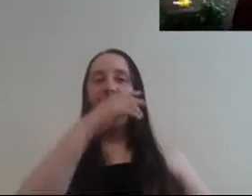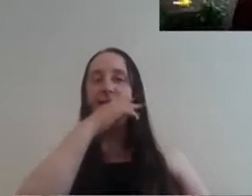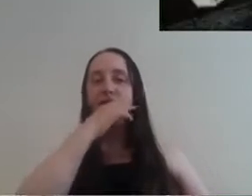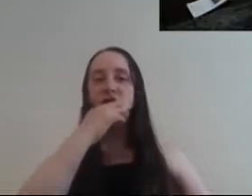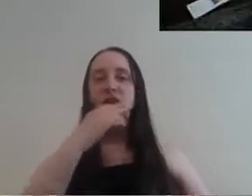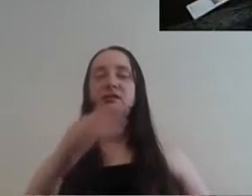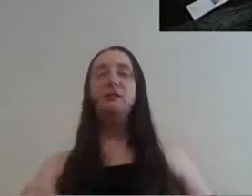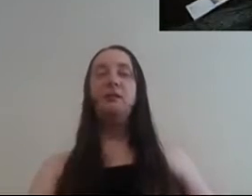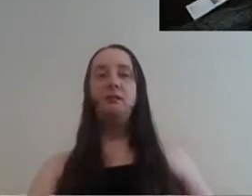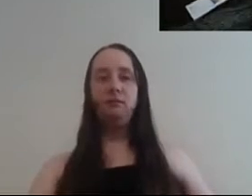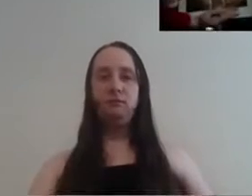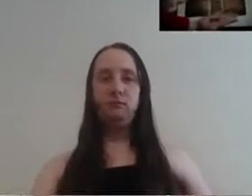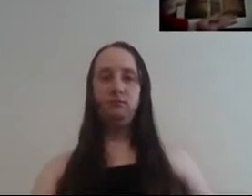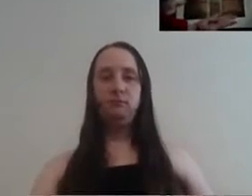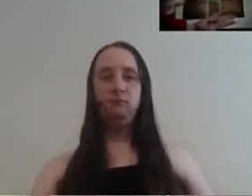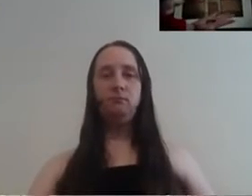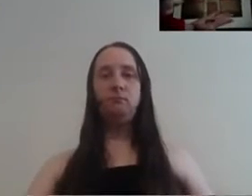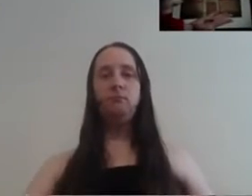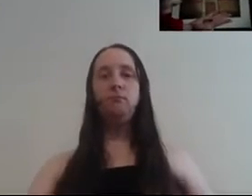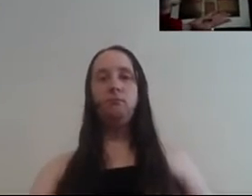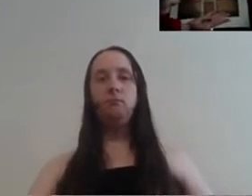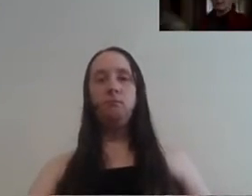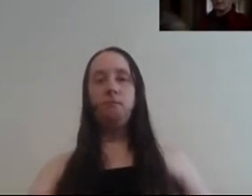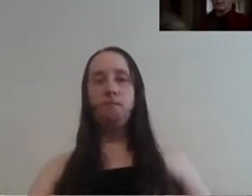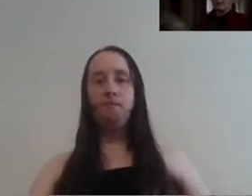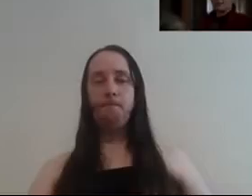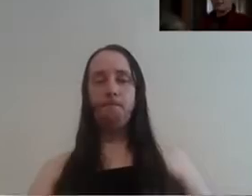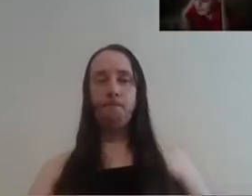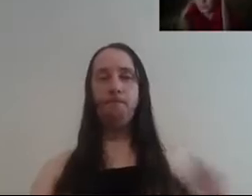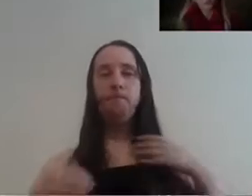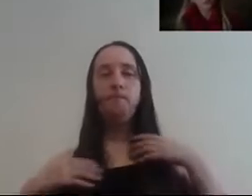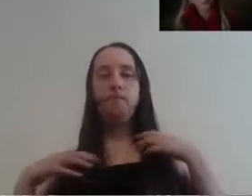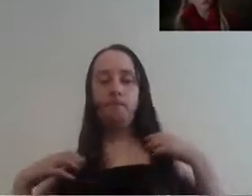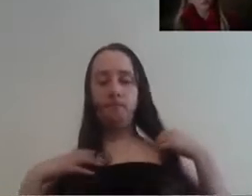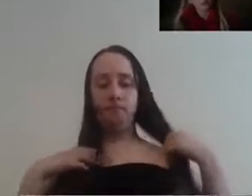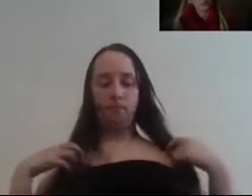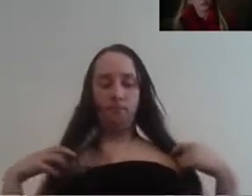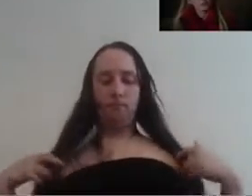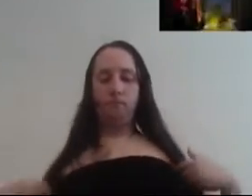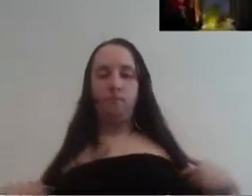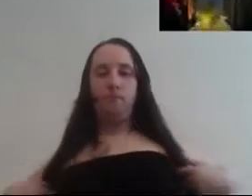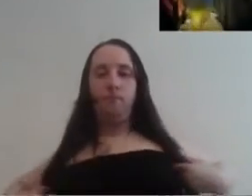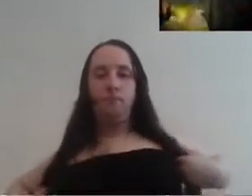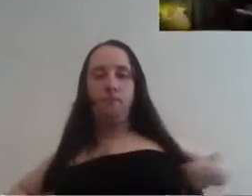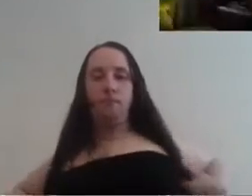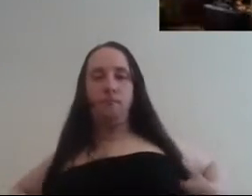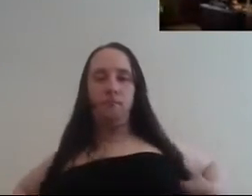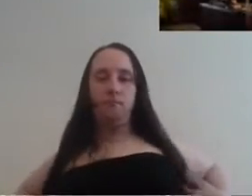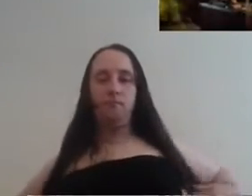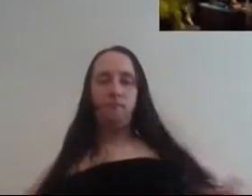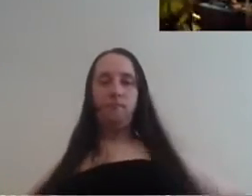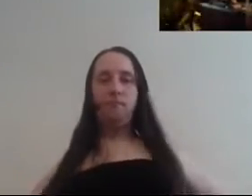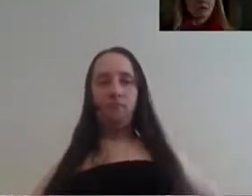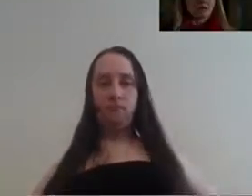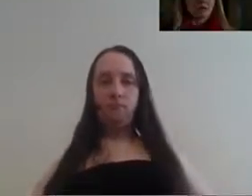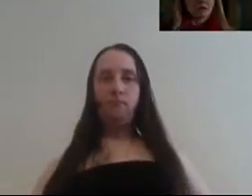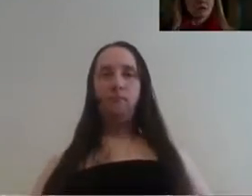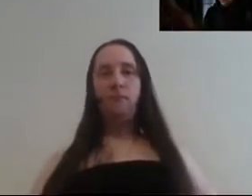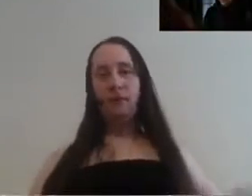you must be punished now what do you say we let out the author think about this I'm not worried about it are you we have a lot of questions